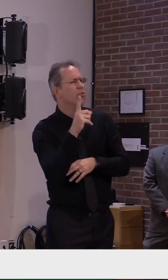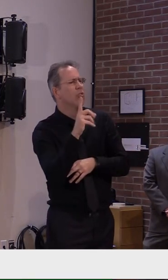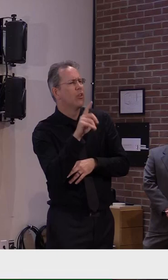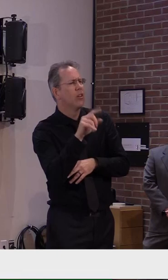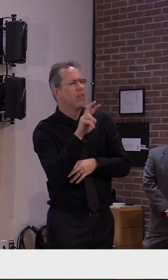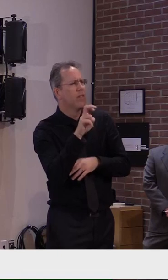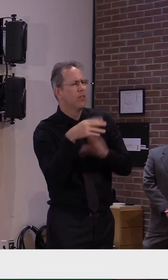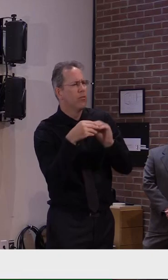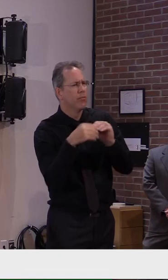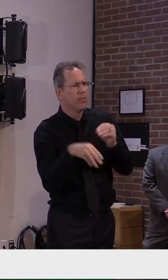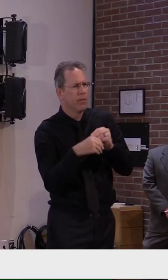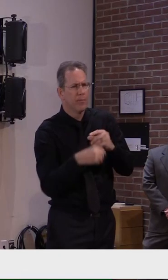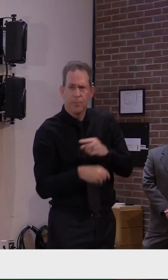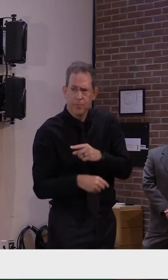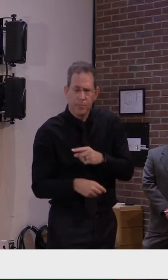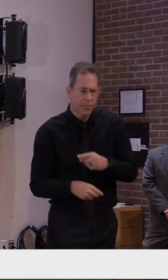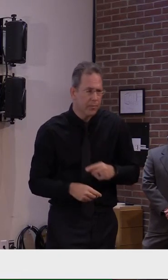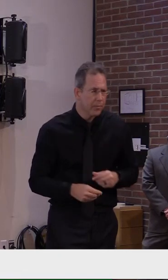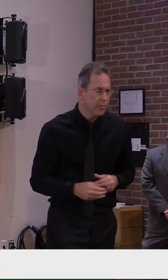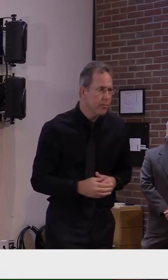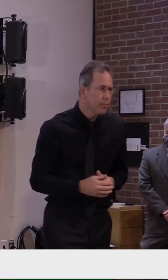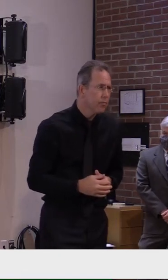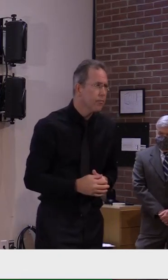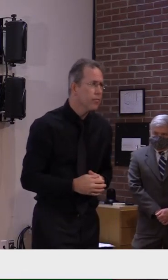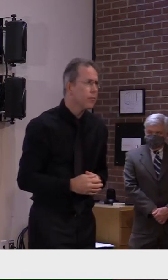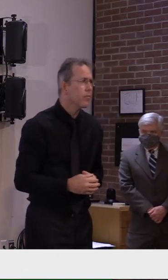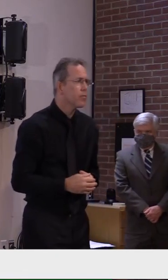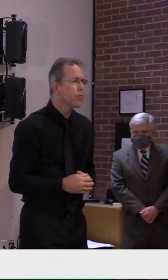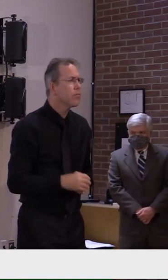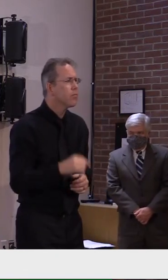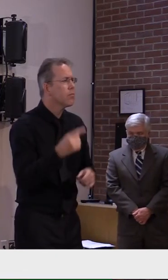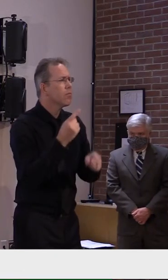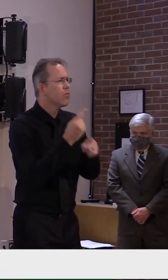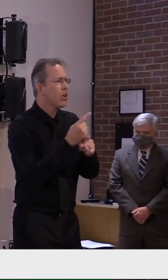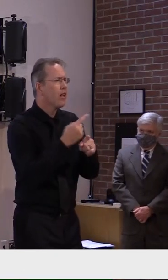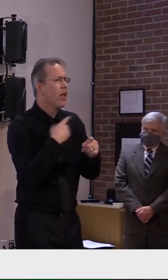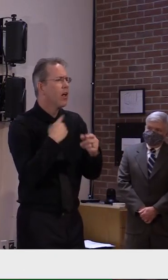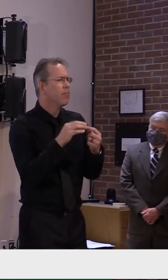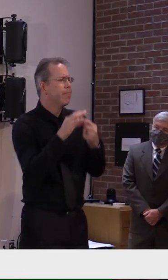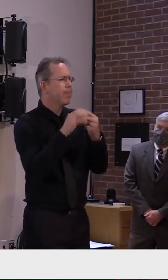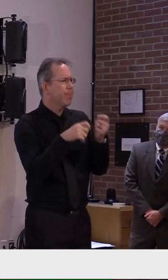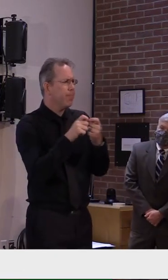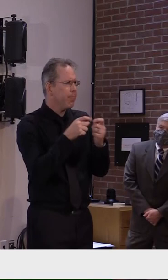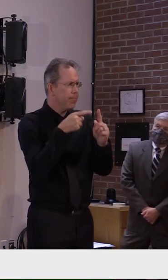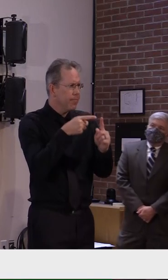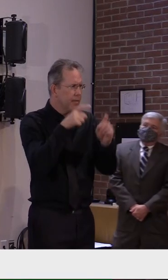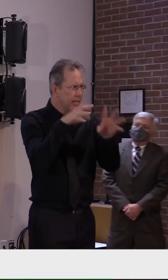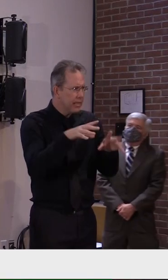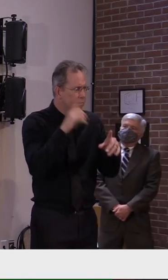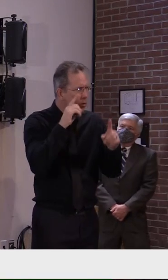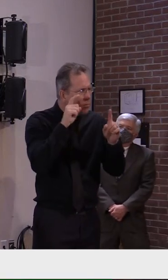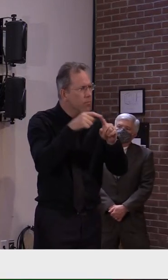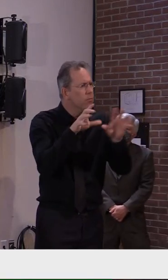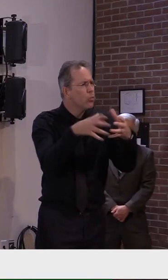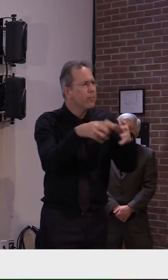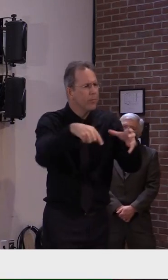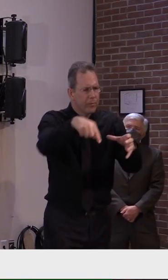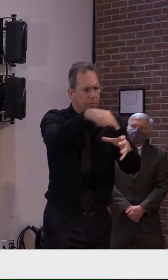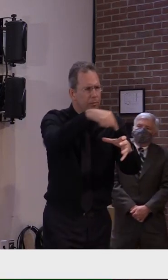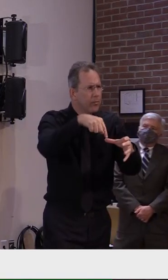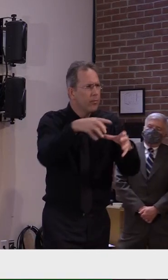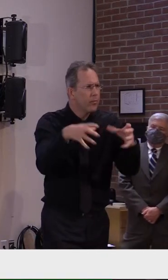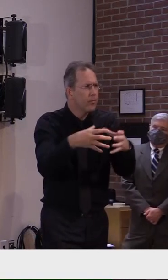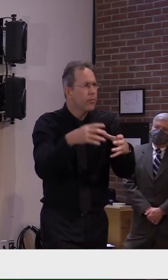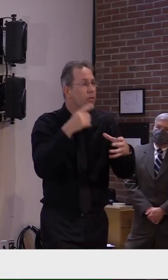Precisely. This is called surveillance testing. This is getting a pulse on the population, just like we're doing in long-term